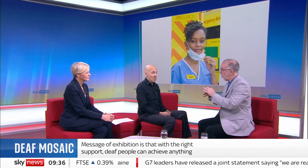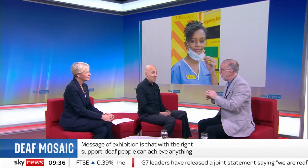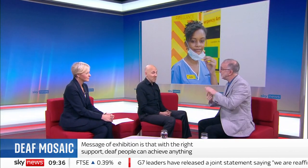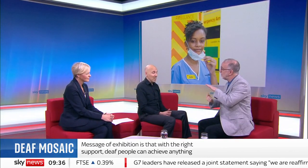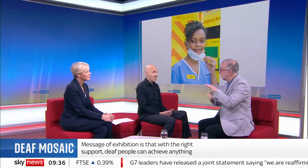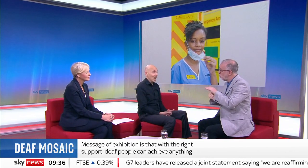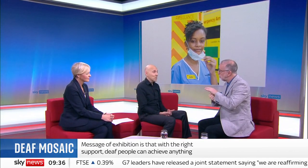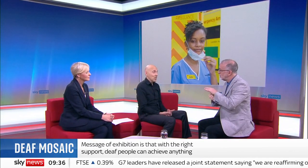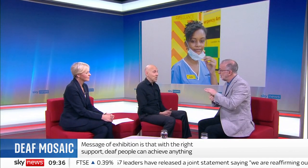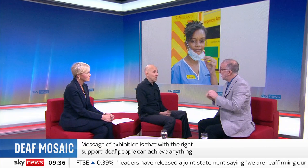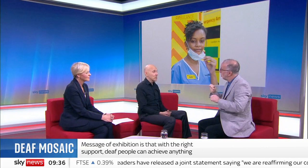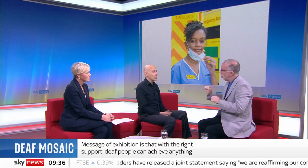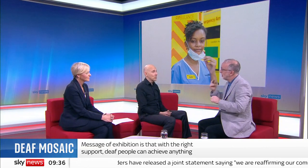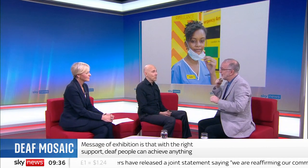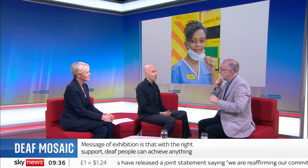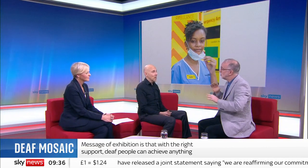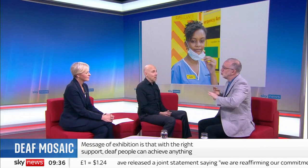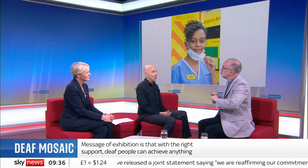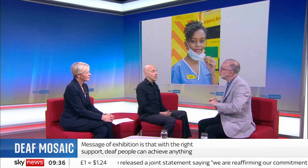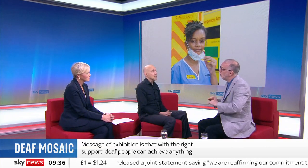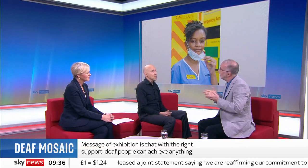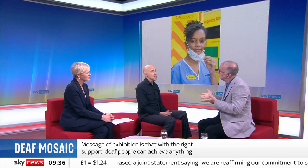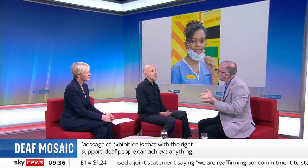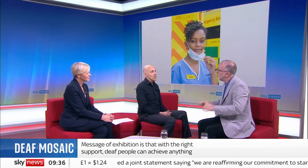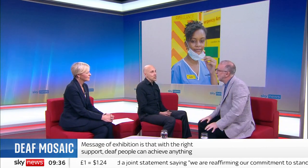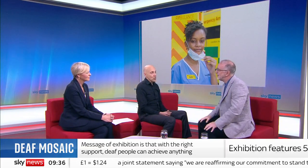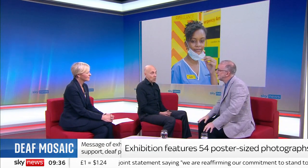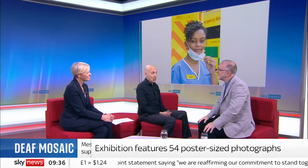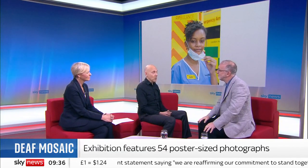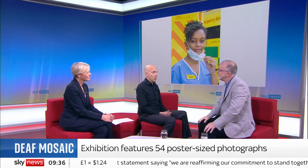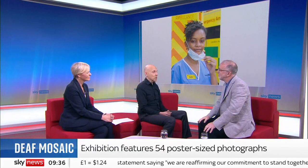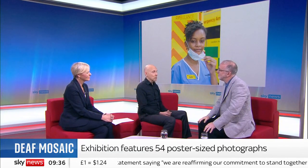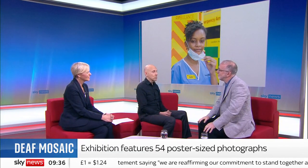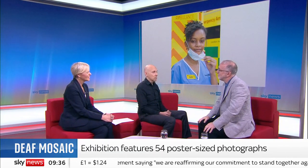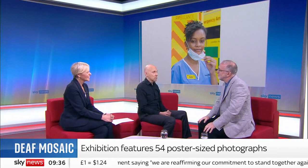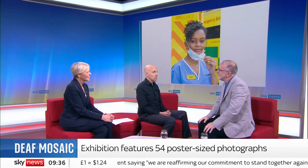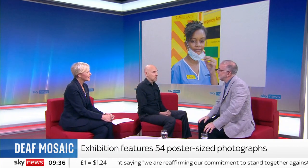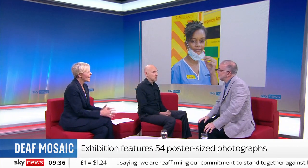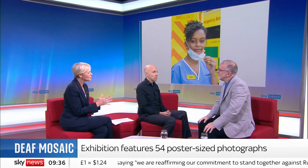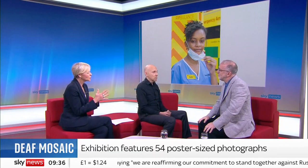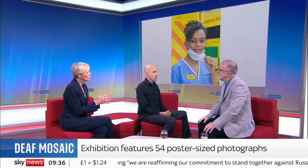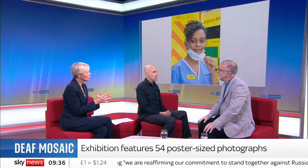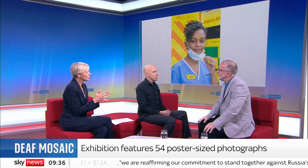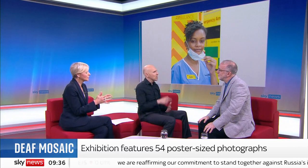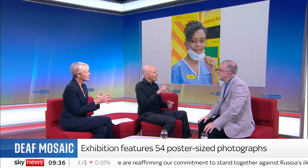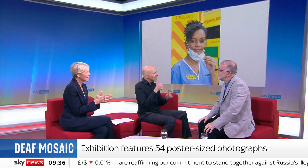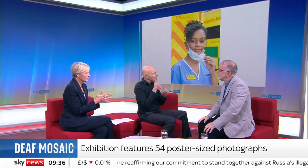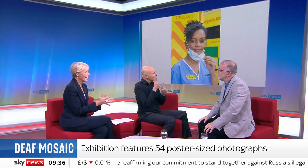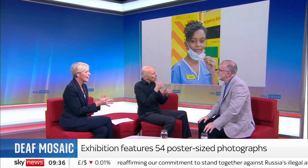is absolutely vital. And her deafness doesn't stop that being possible. How much support does she have to have